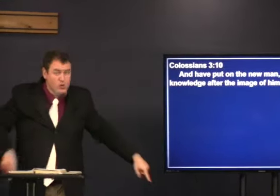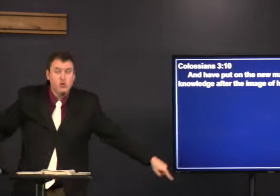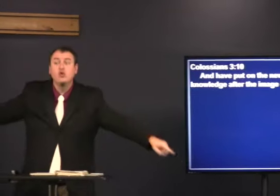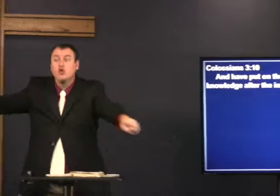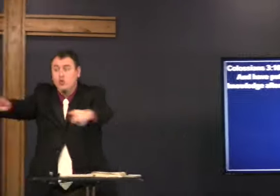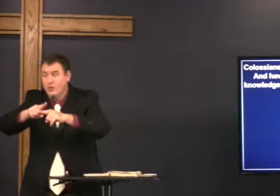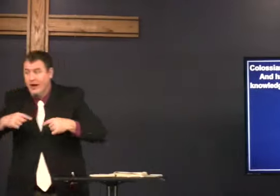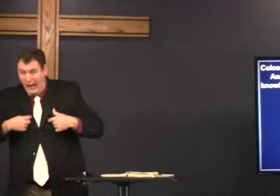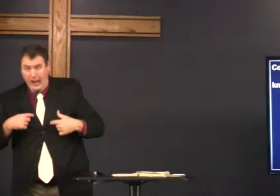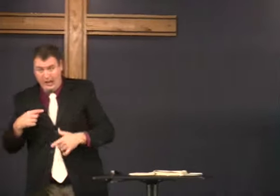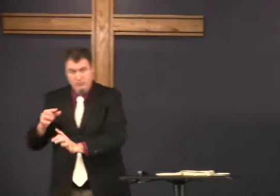So, he says,